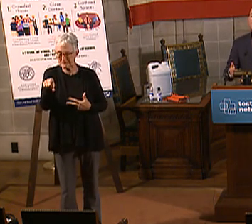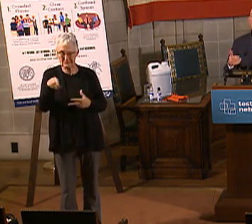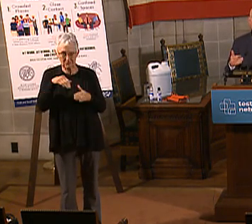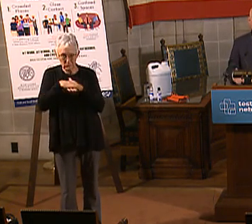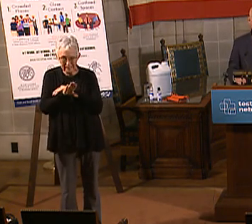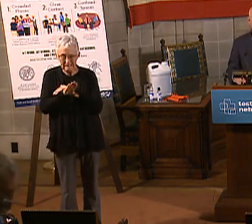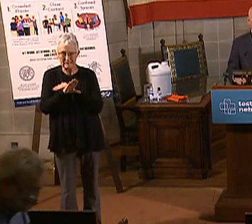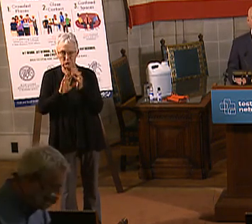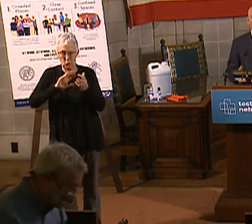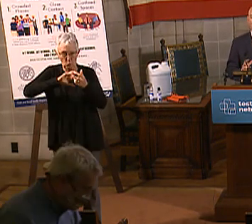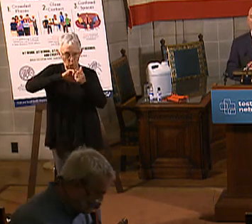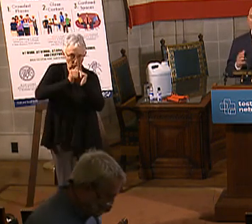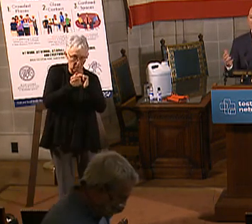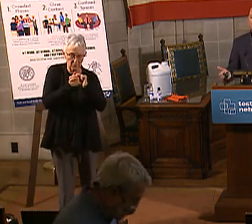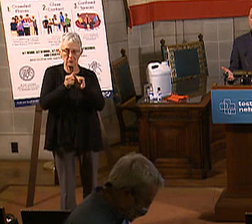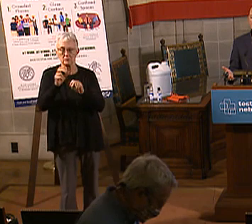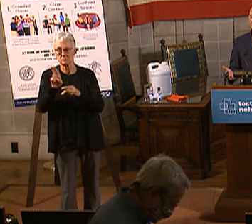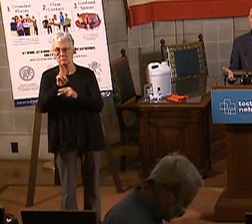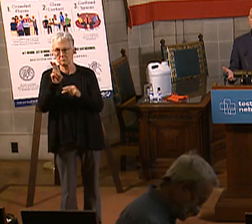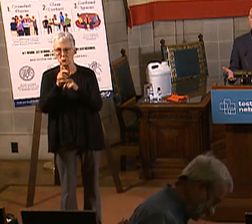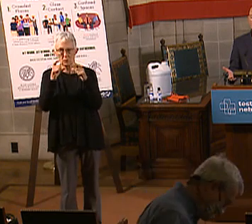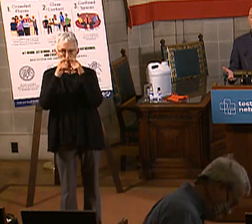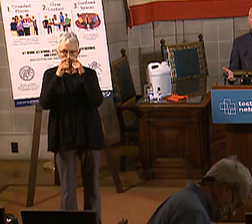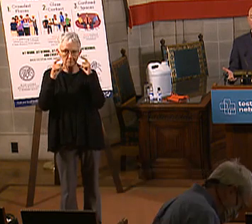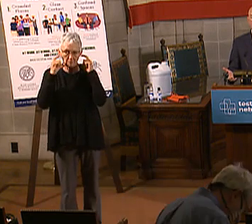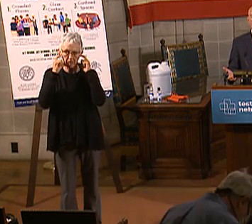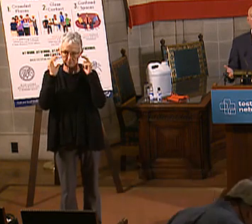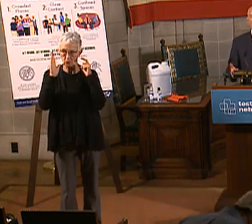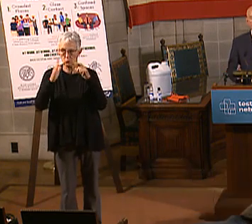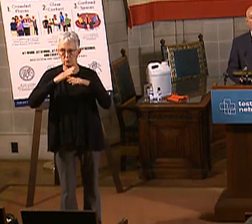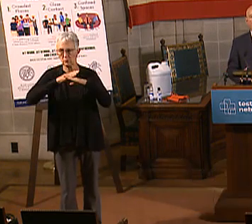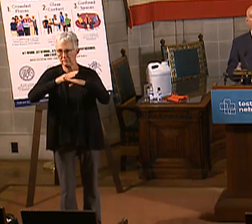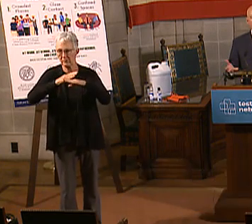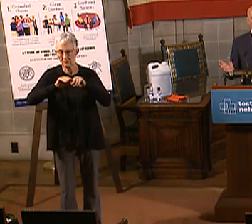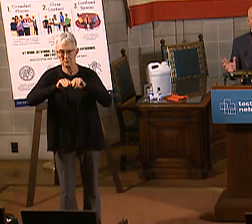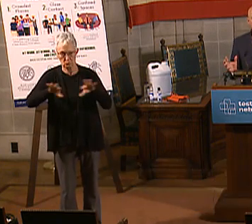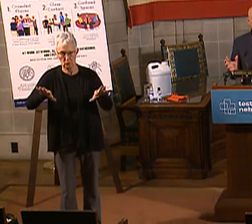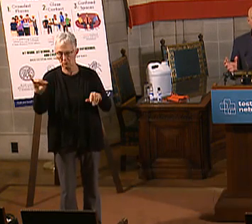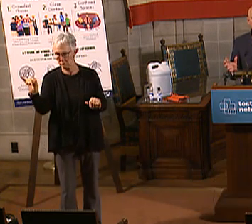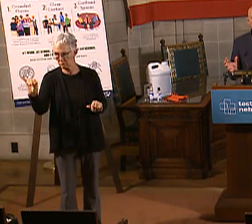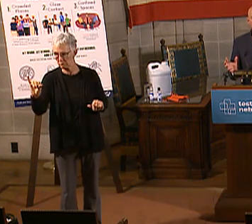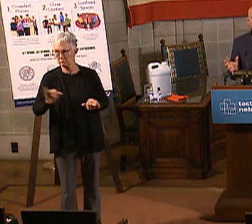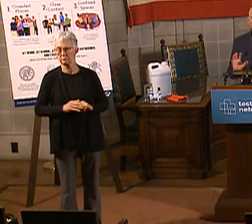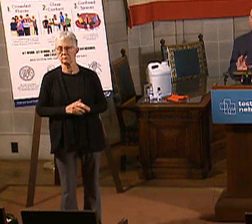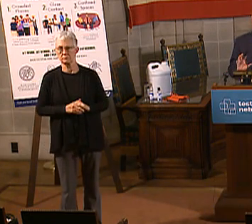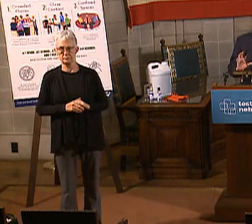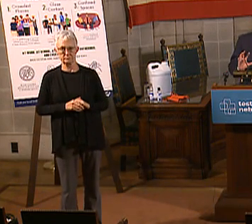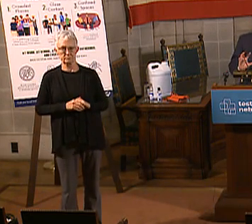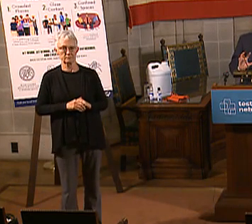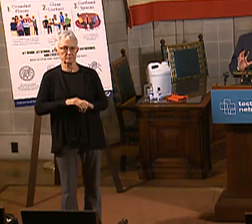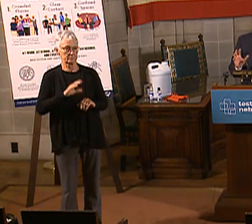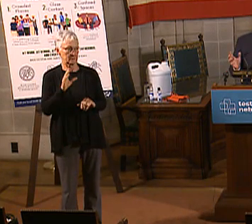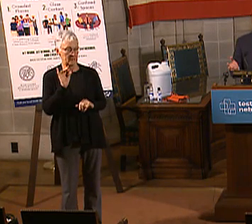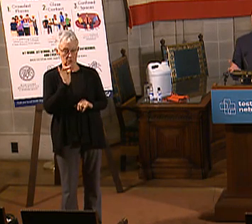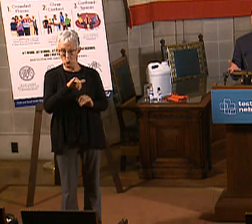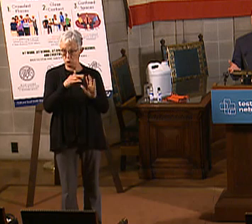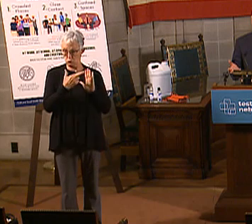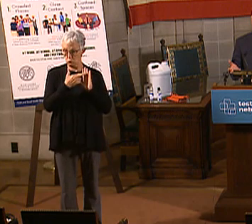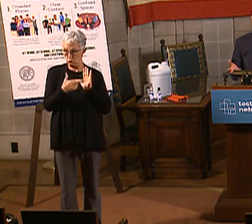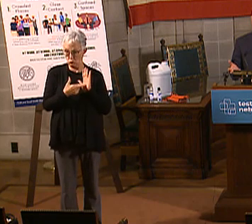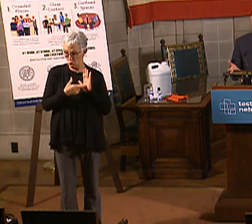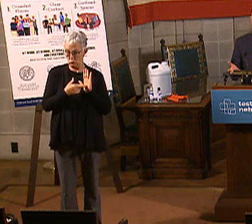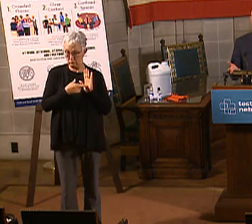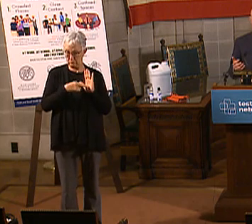else, please wear a mask. That will help slow the spread of the virus as well. And all of that is around, all these rules are